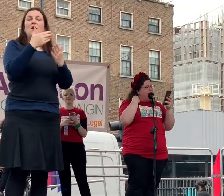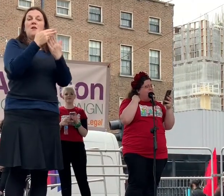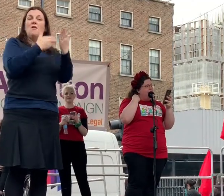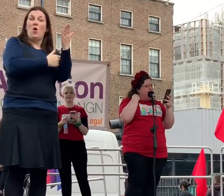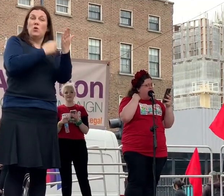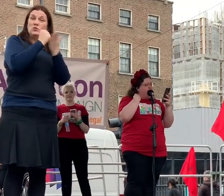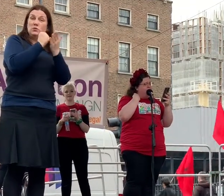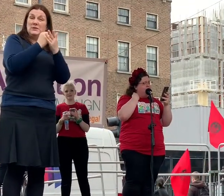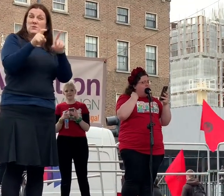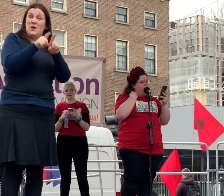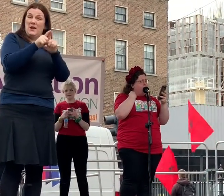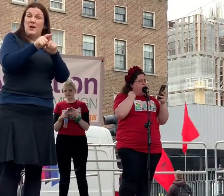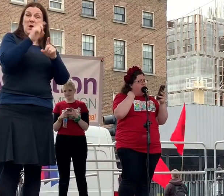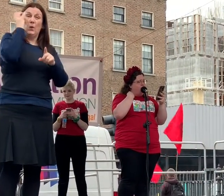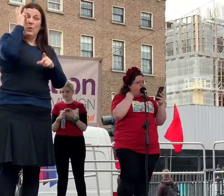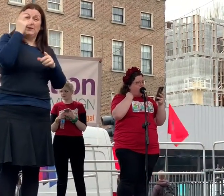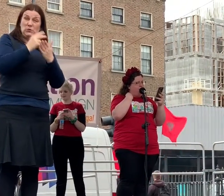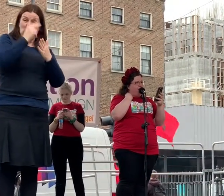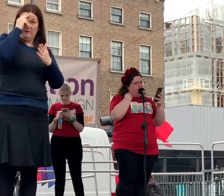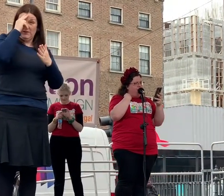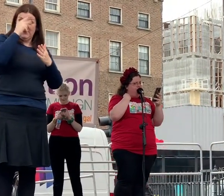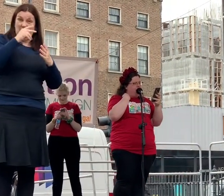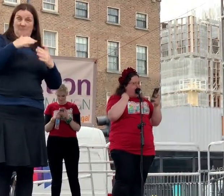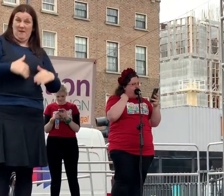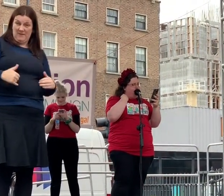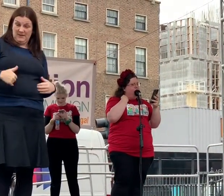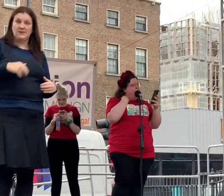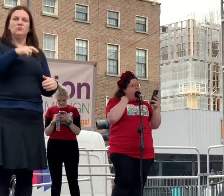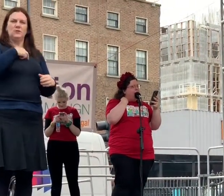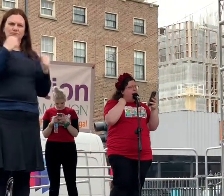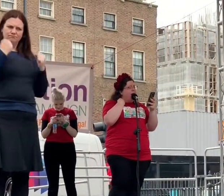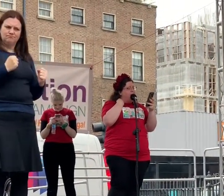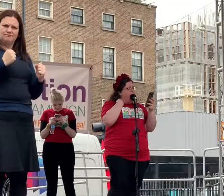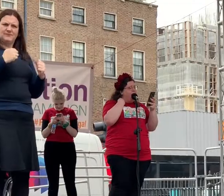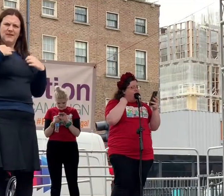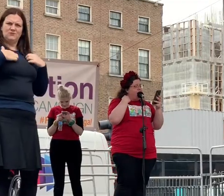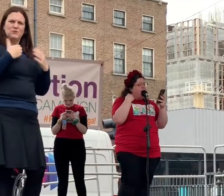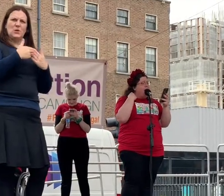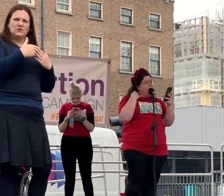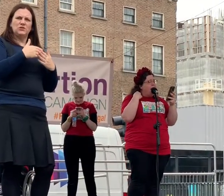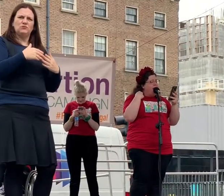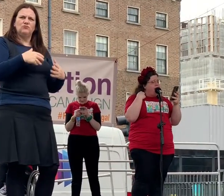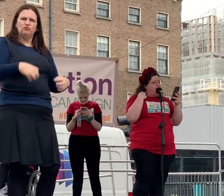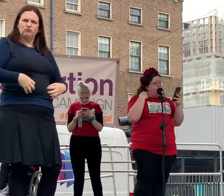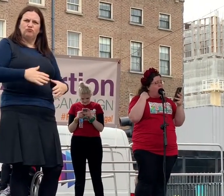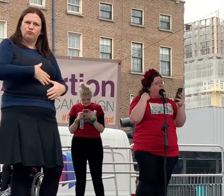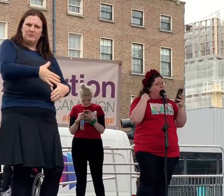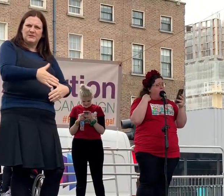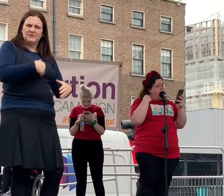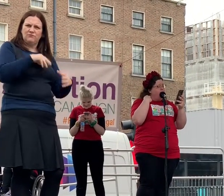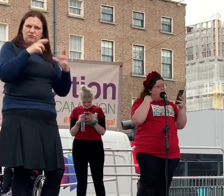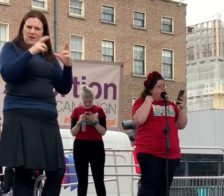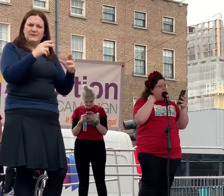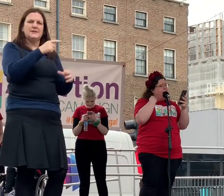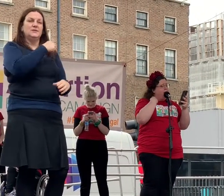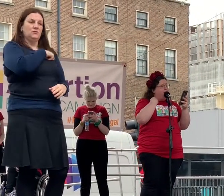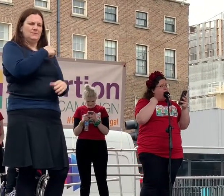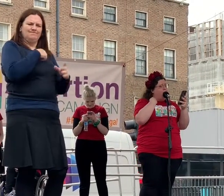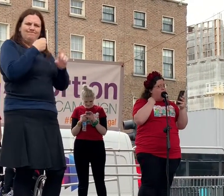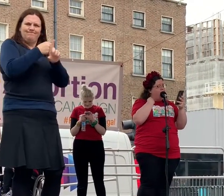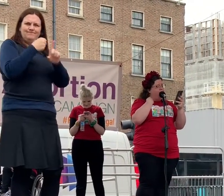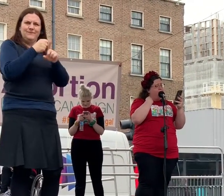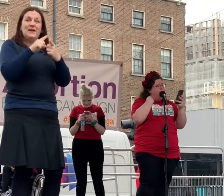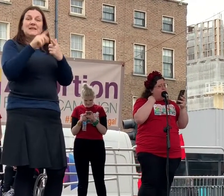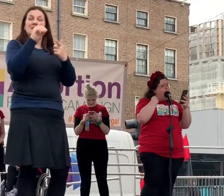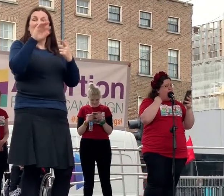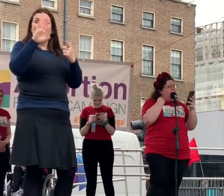particularly interested in reproductive justice and women's rights. Danielle Farron is a climate activist who has recently set up a